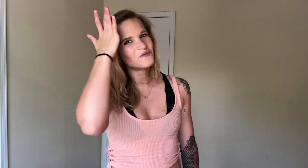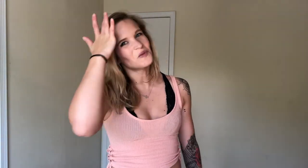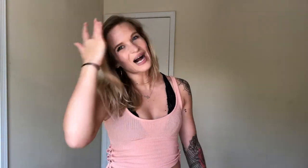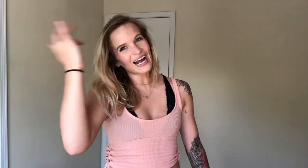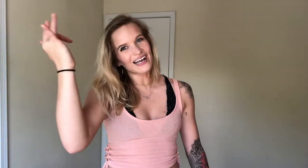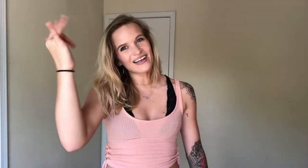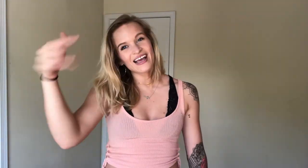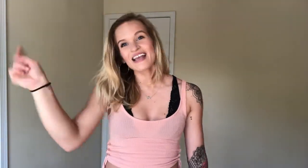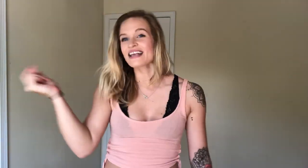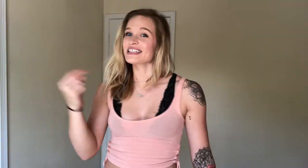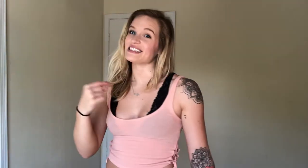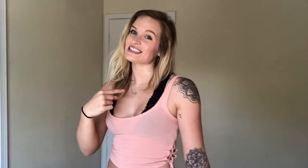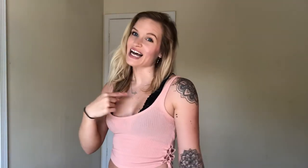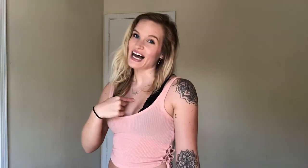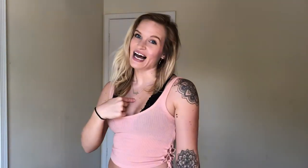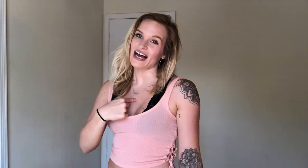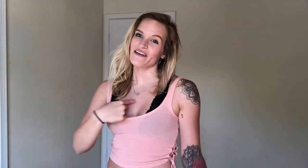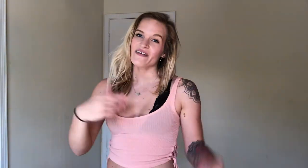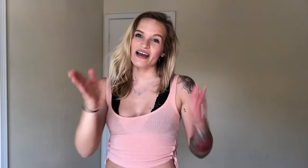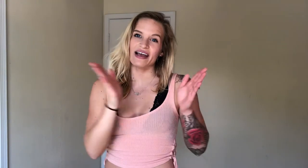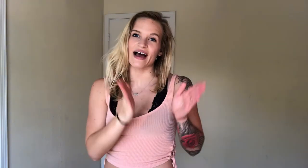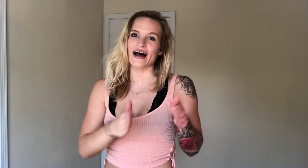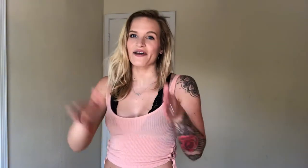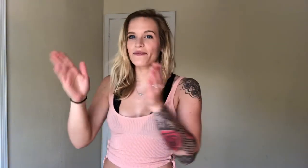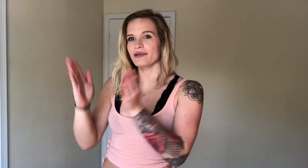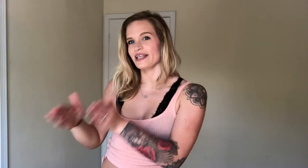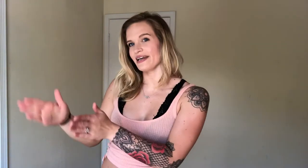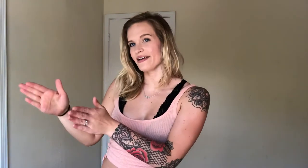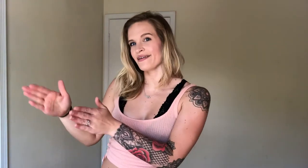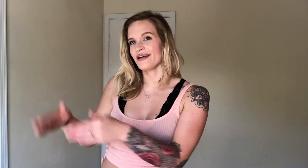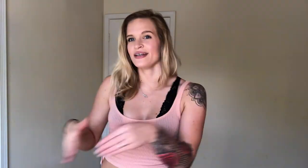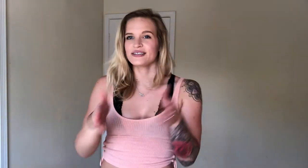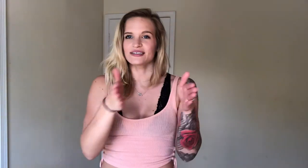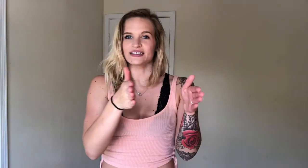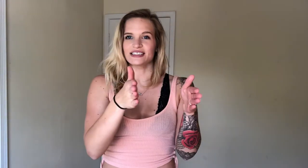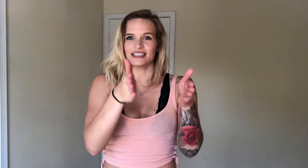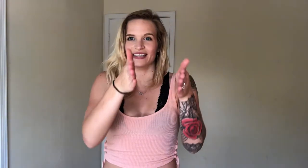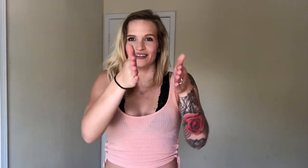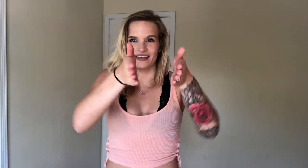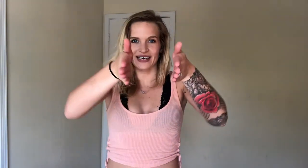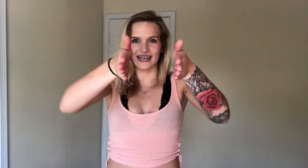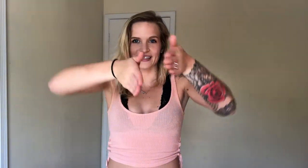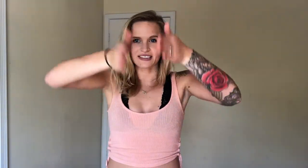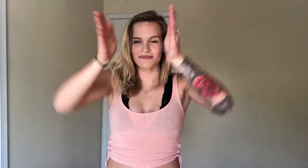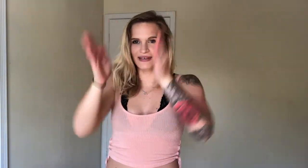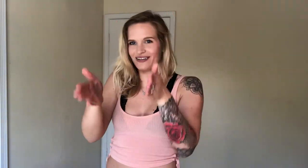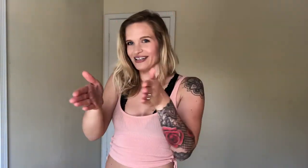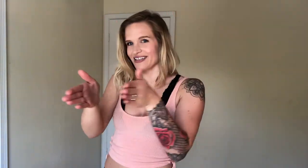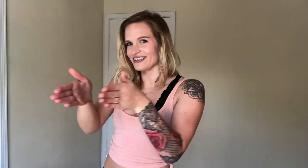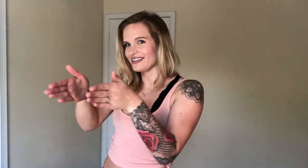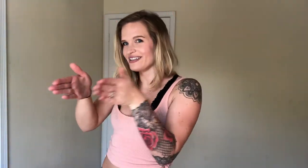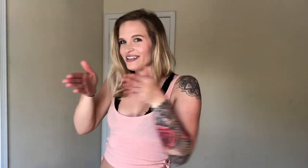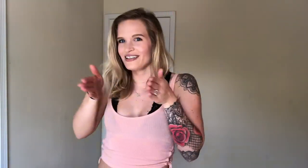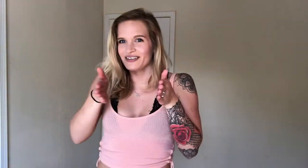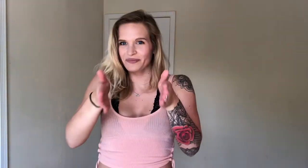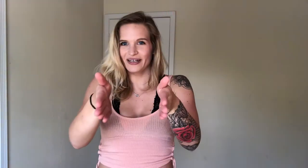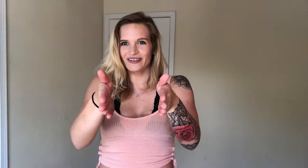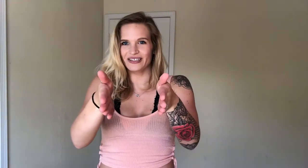Y. Cause I've got a plan. So just take your hands. Make like a parallel